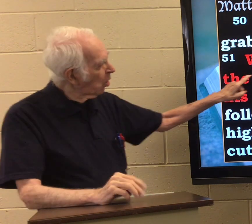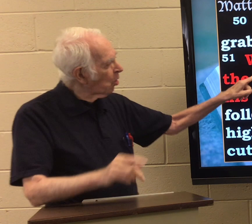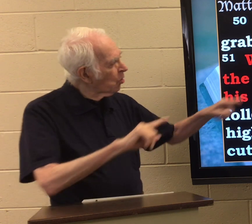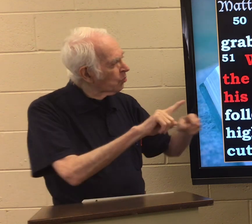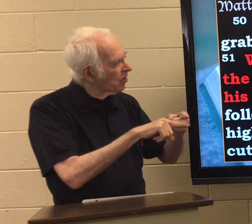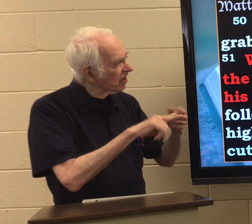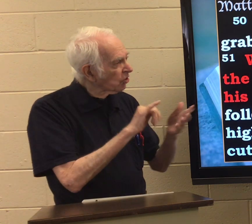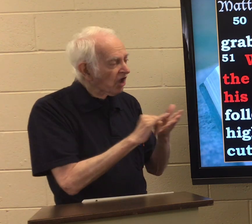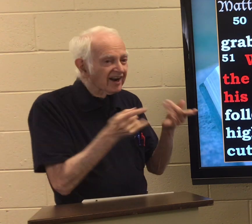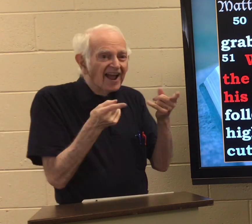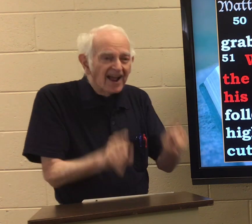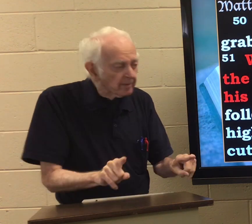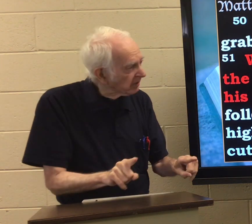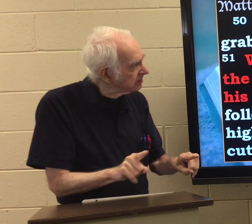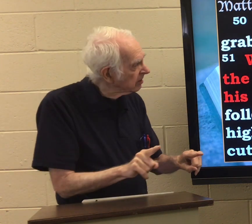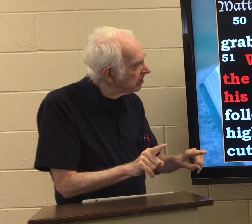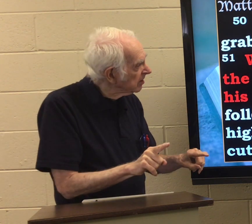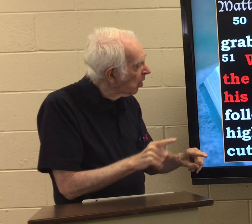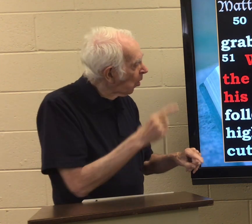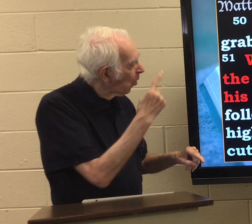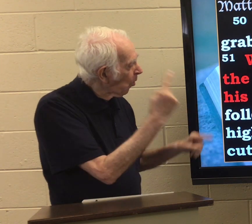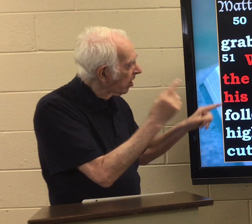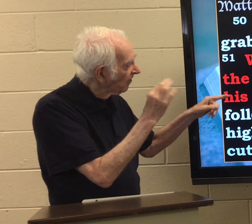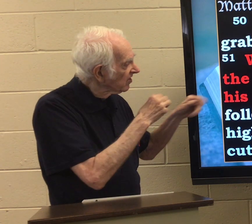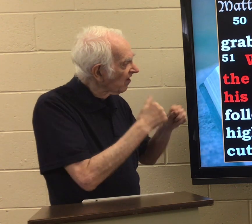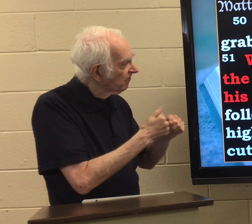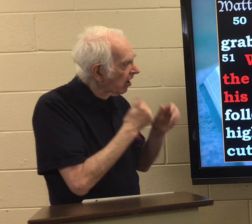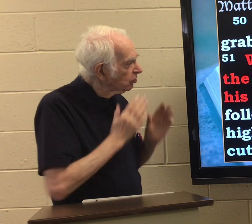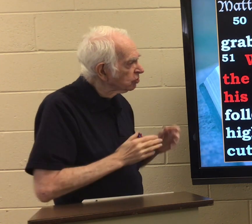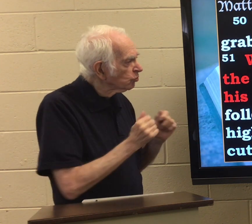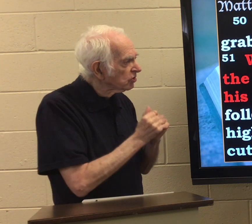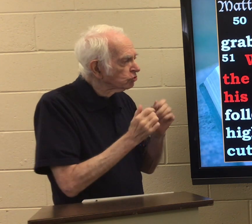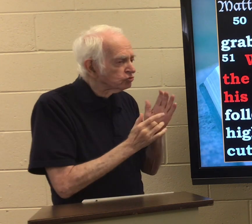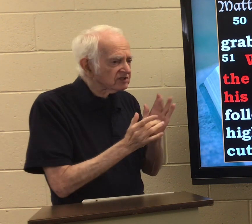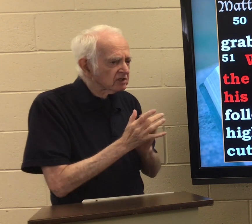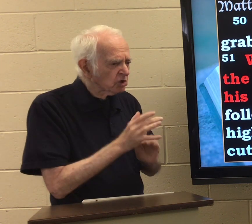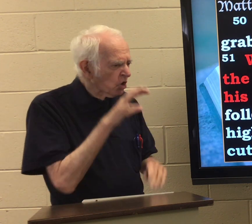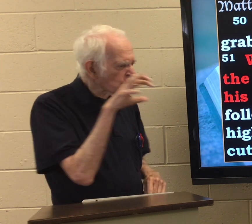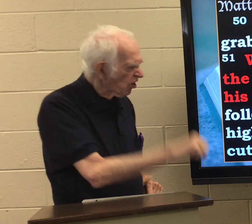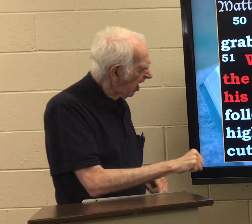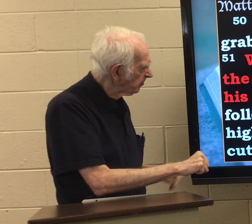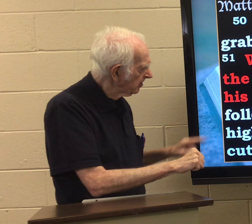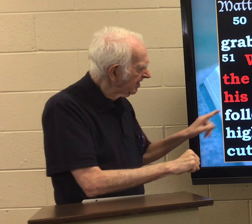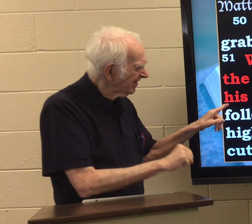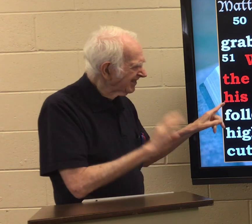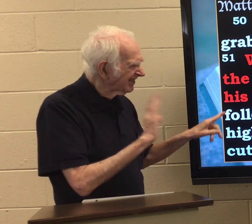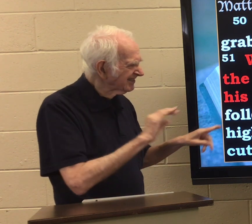When that happened, one of the followers with Jesus grabbed his sword